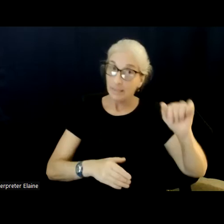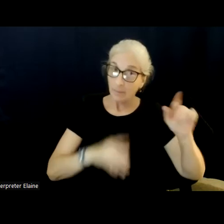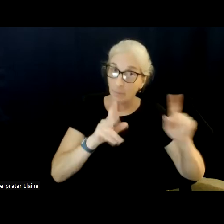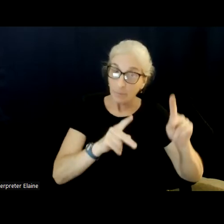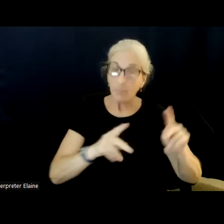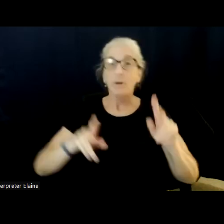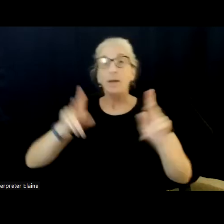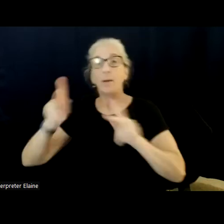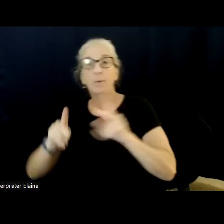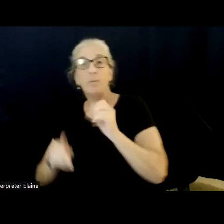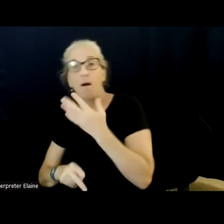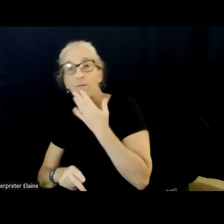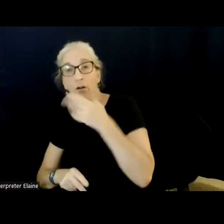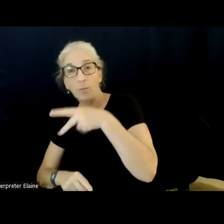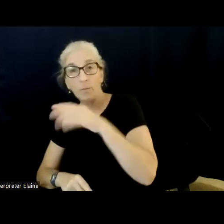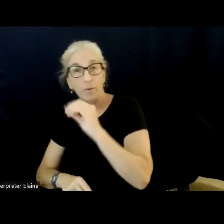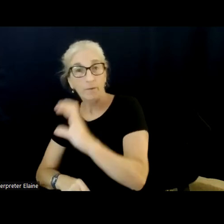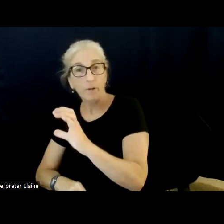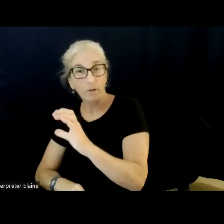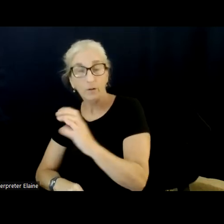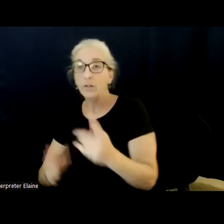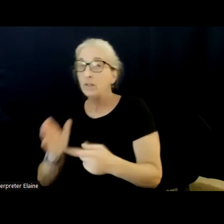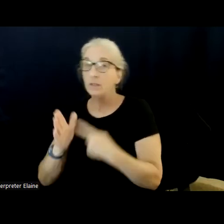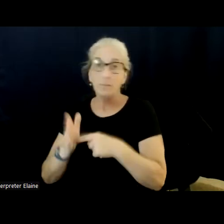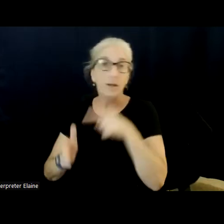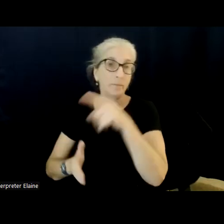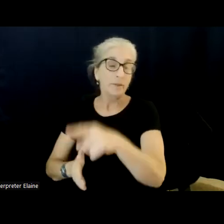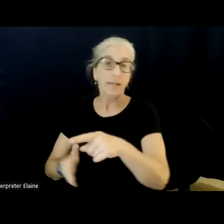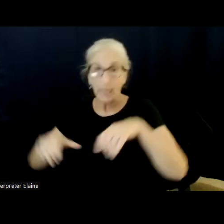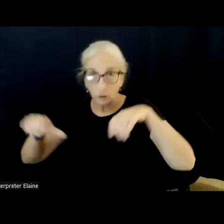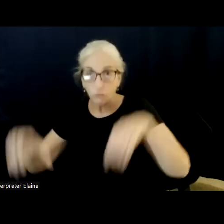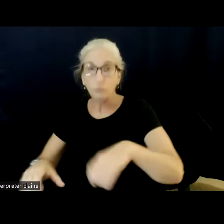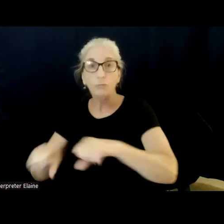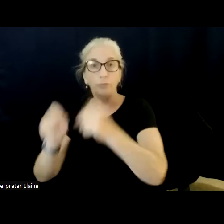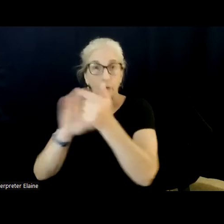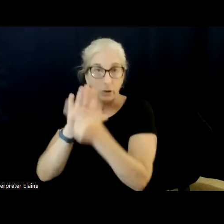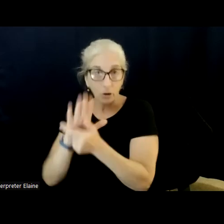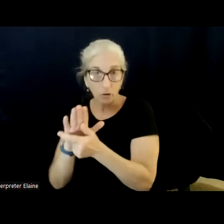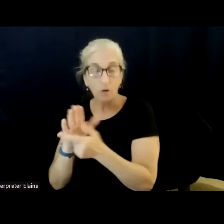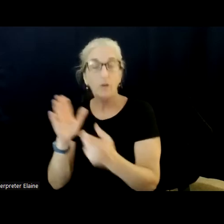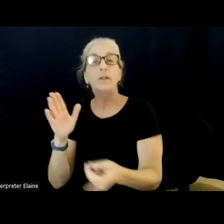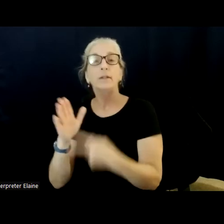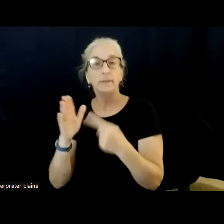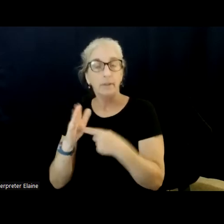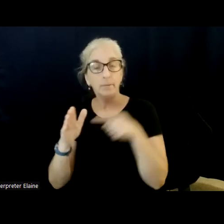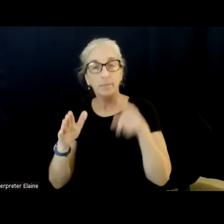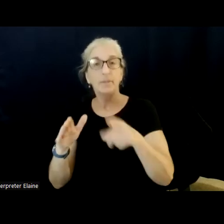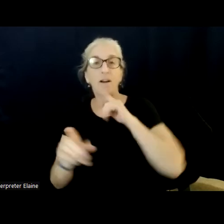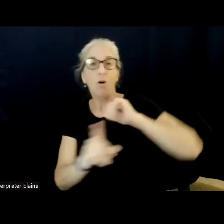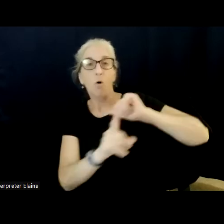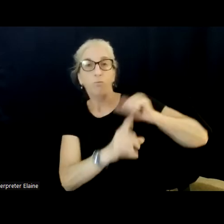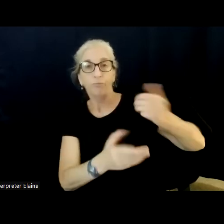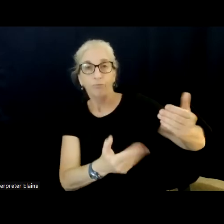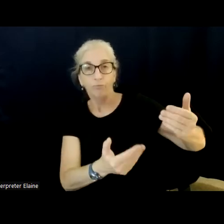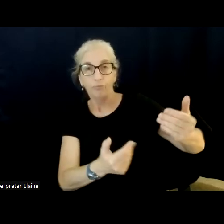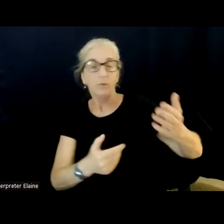community being coerced into committing crimes, falsely admitting to crimes out of the learned desire to please people, or echolalia over